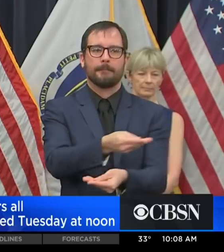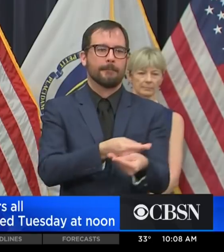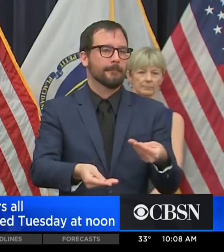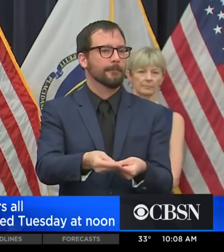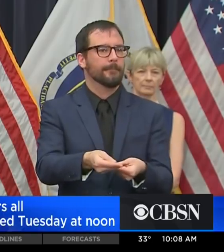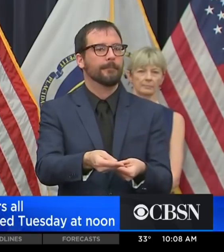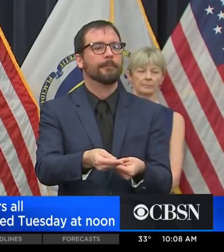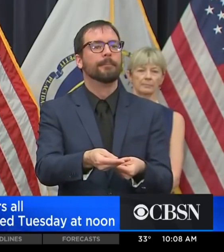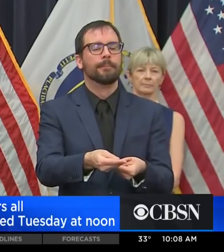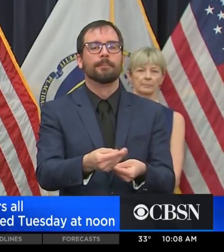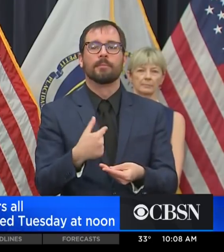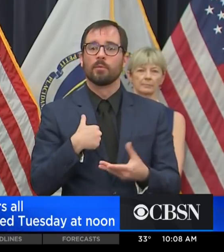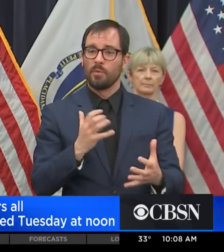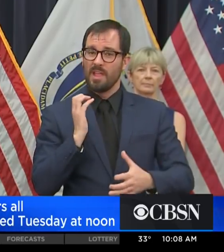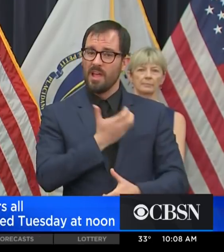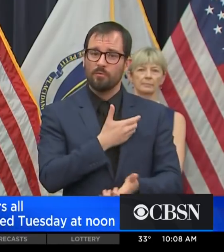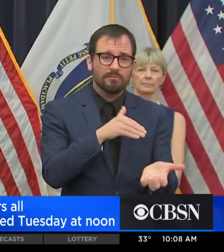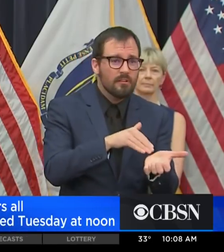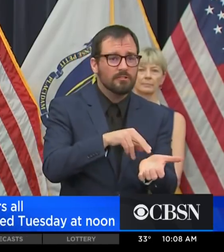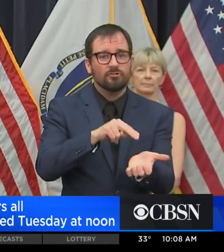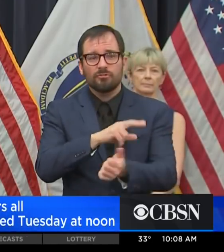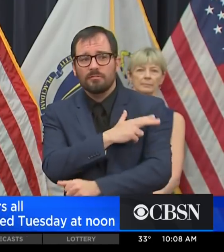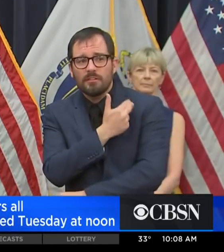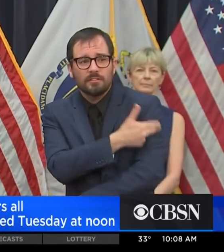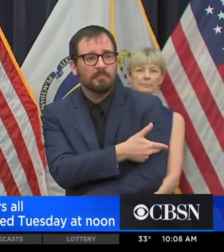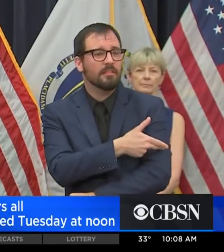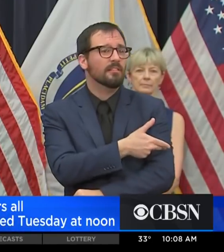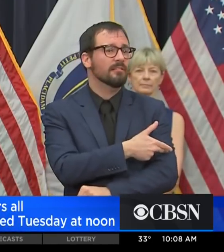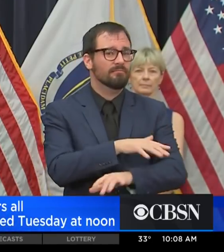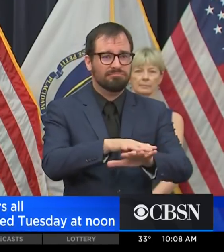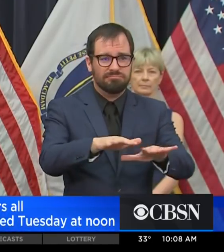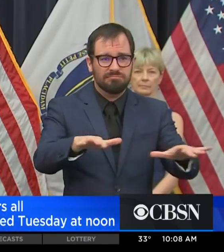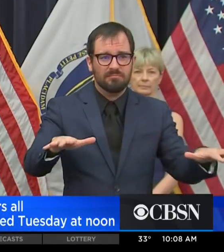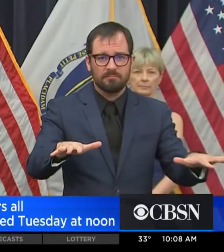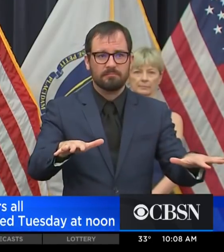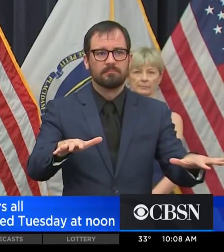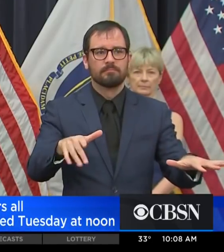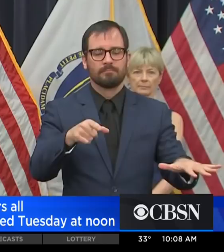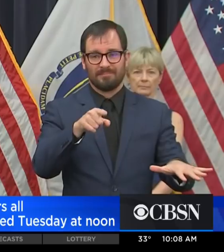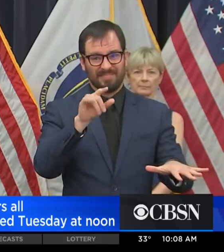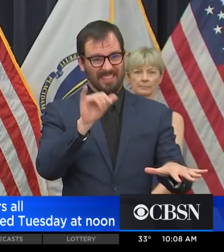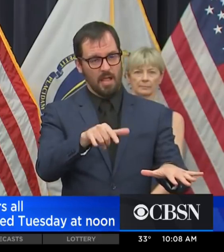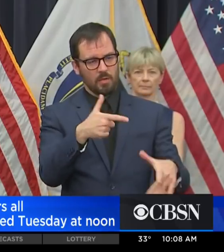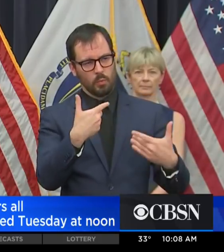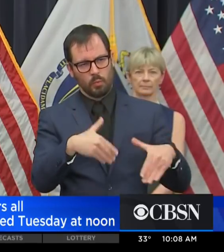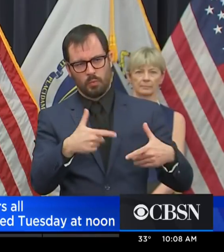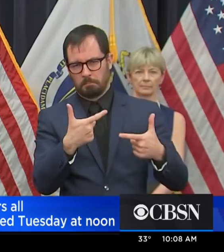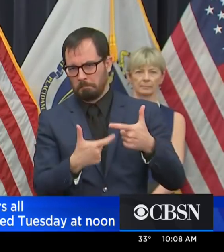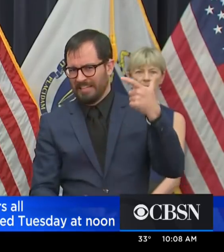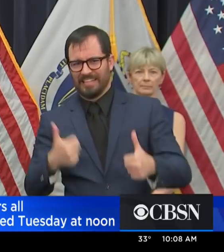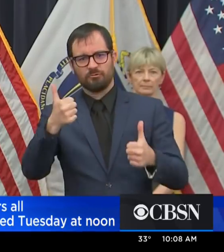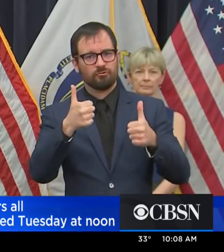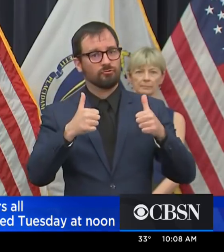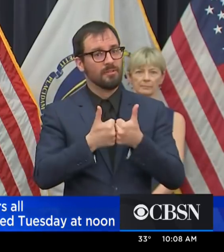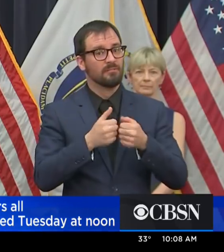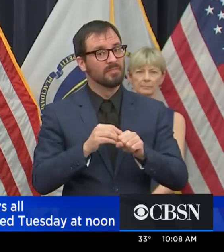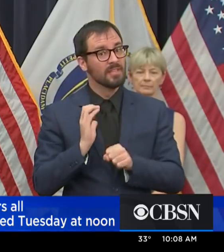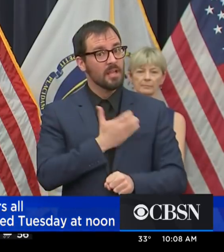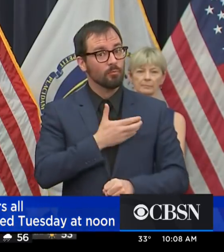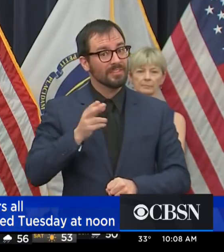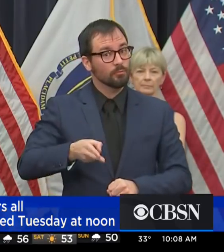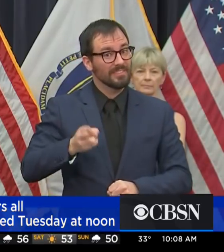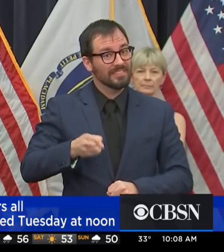for a challenge unlike any they've seen before. Our goal is to slow the spread by limiting person-to-person contact,